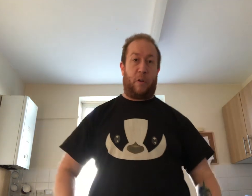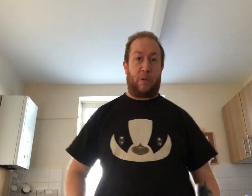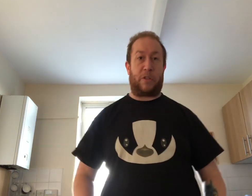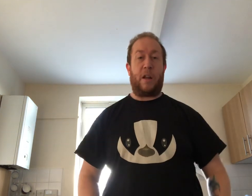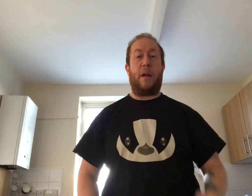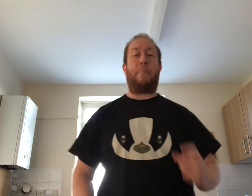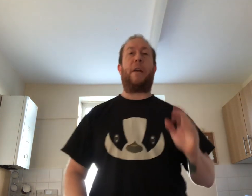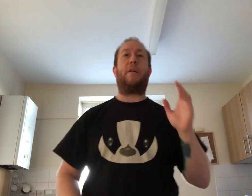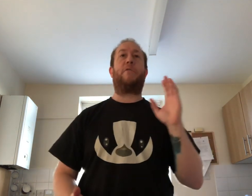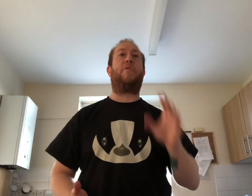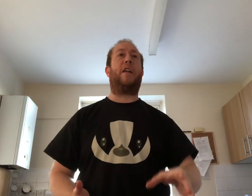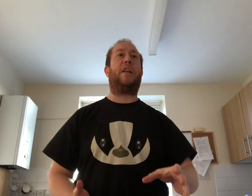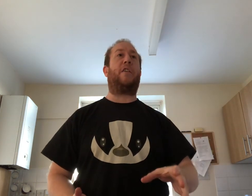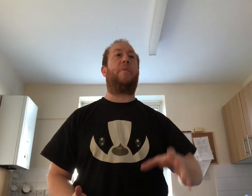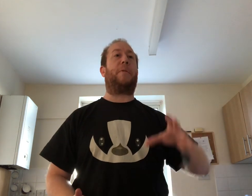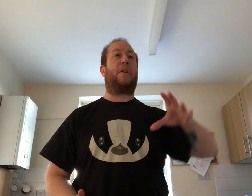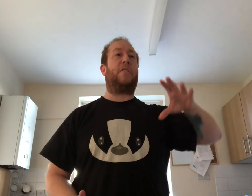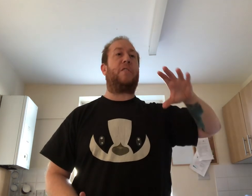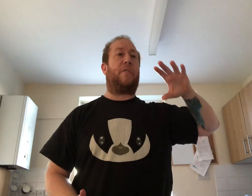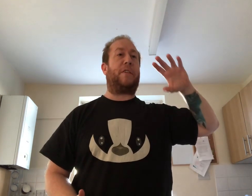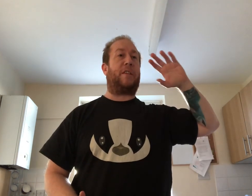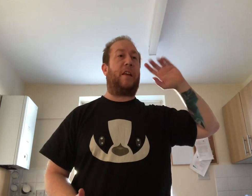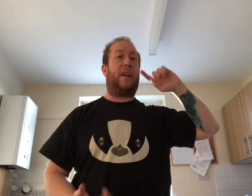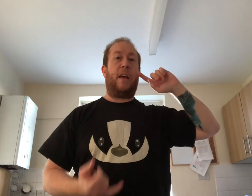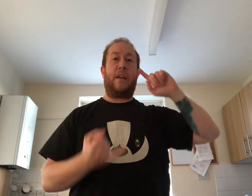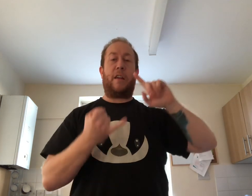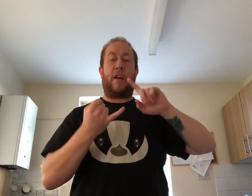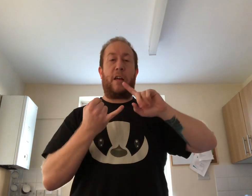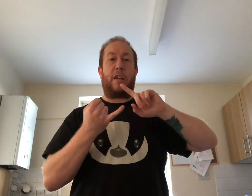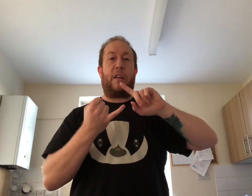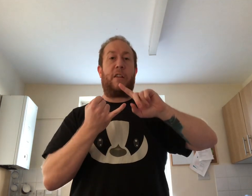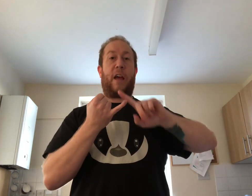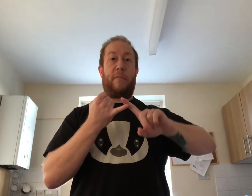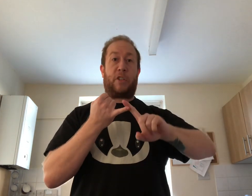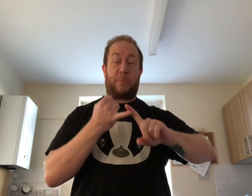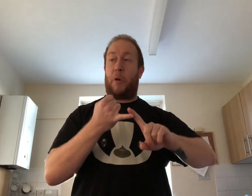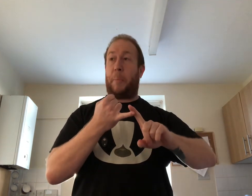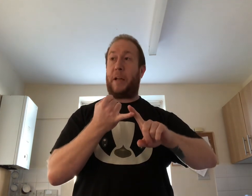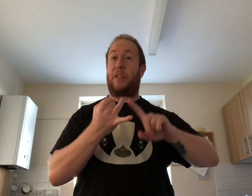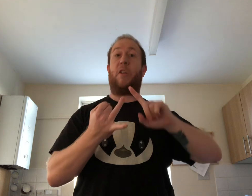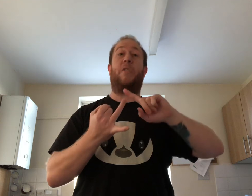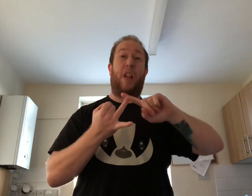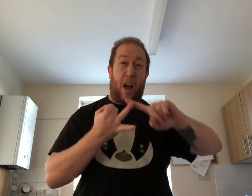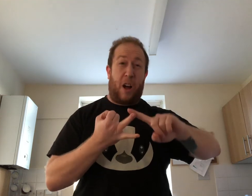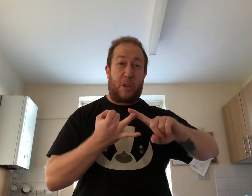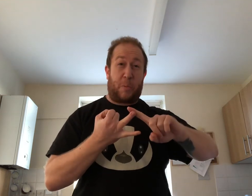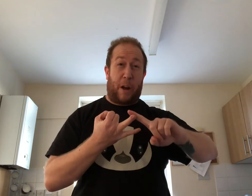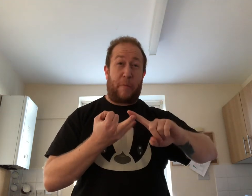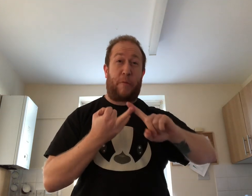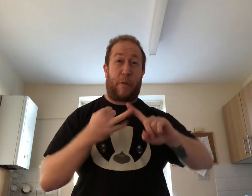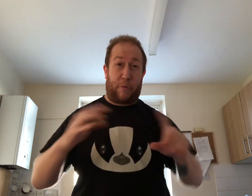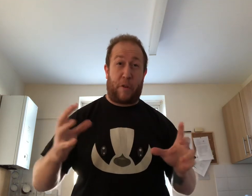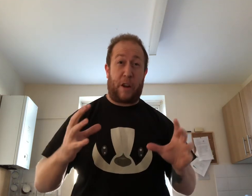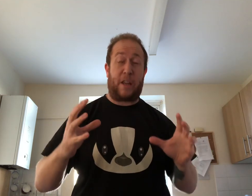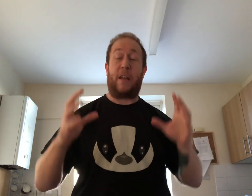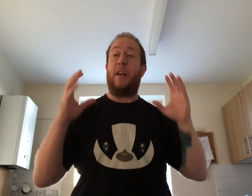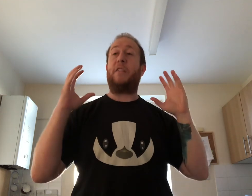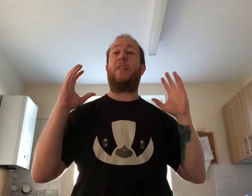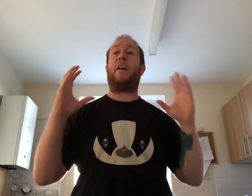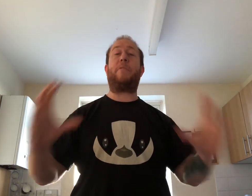course but it was really good because obviously you know he could either have a small pizza or the large one for free so that